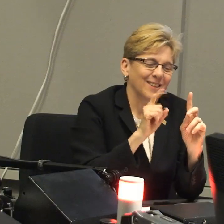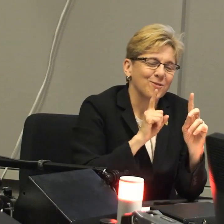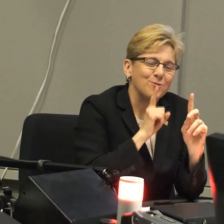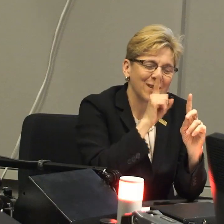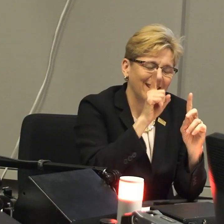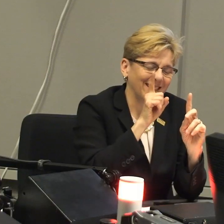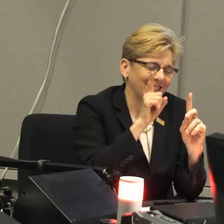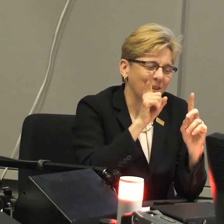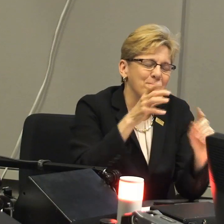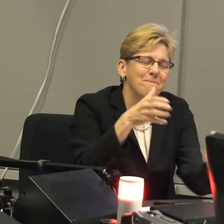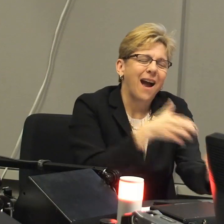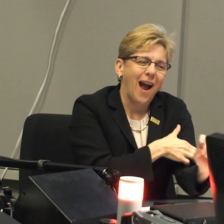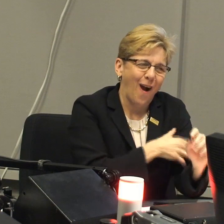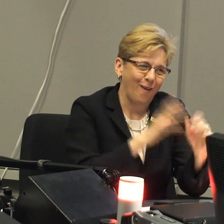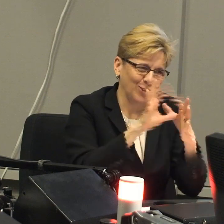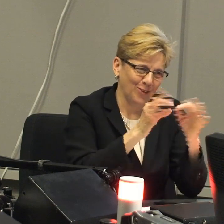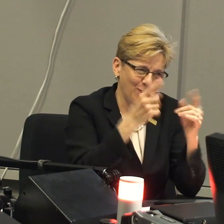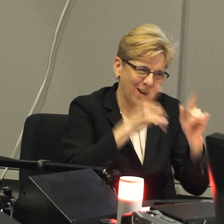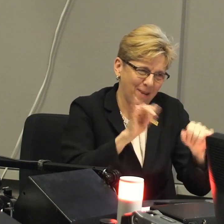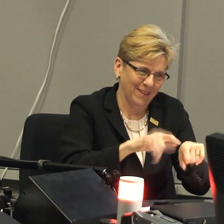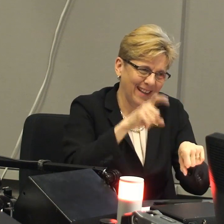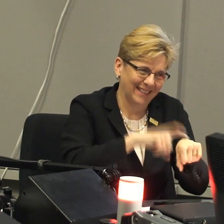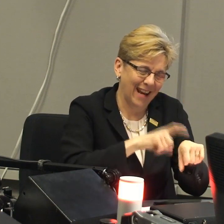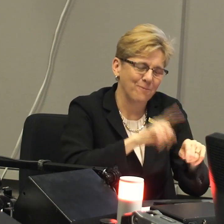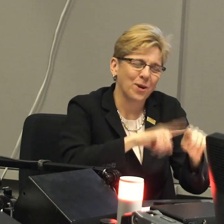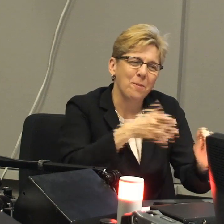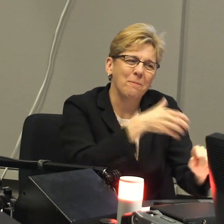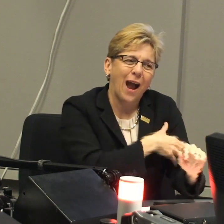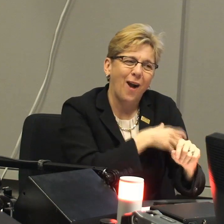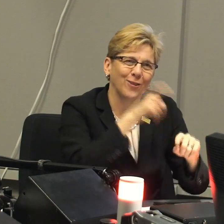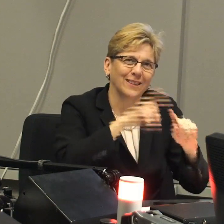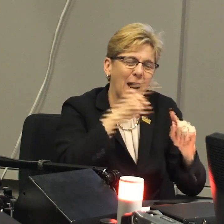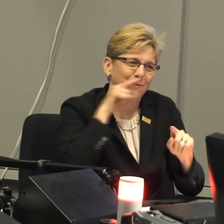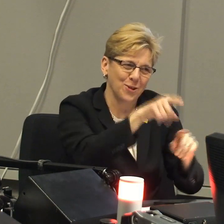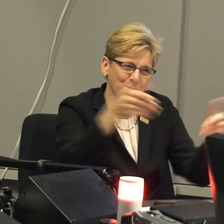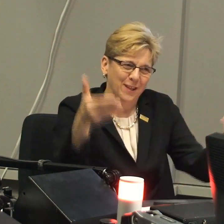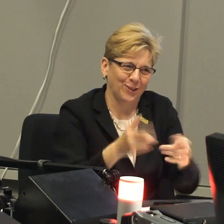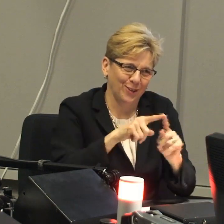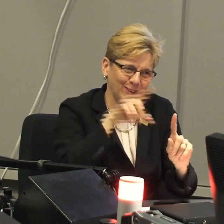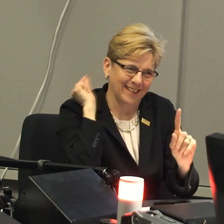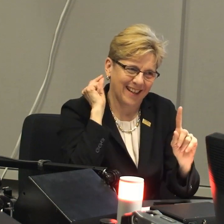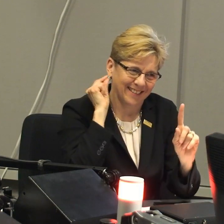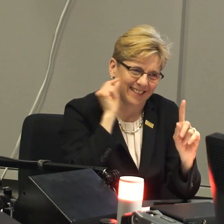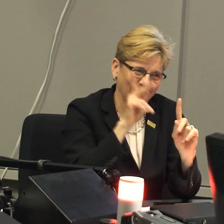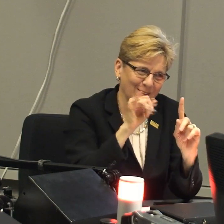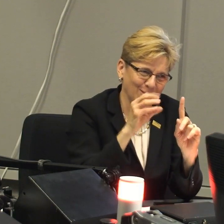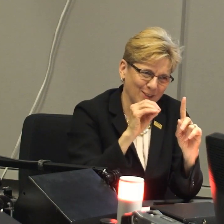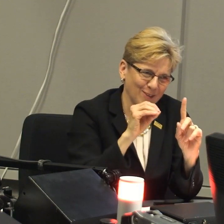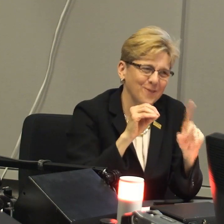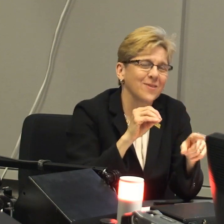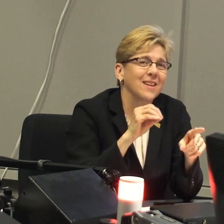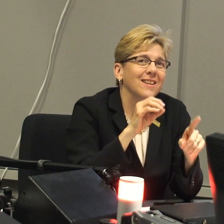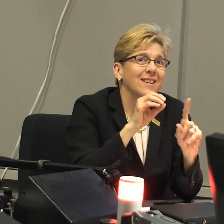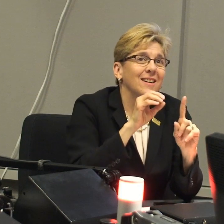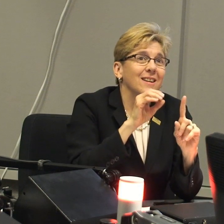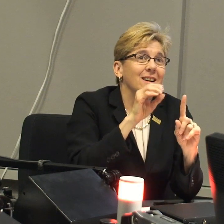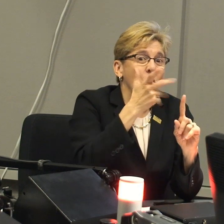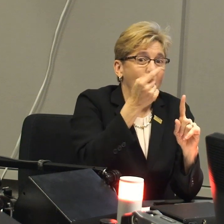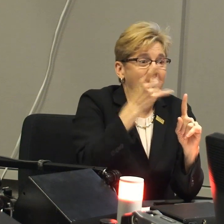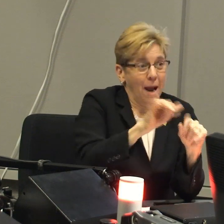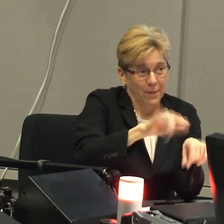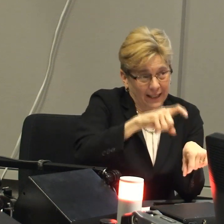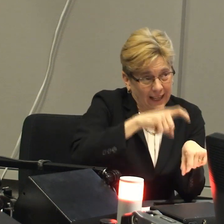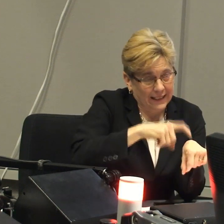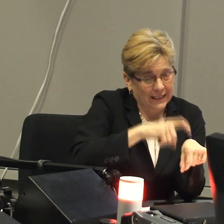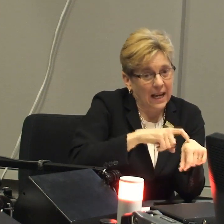Yes, I sure can. In fact, it's a very powerful story related to what happened and a wonderful, powerful time for